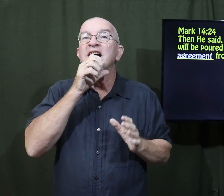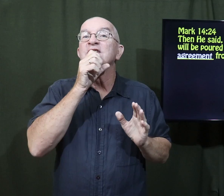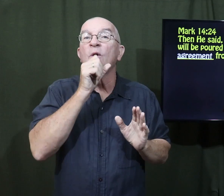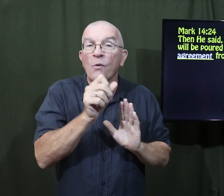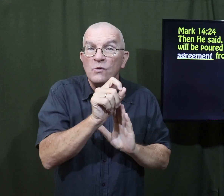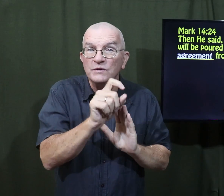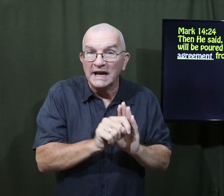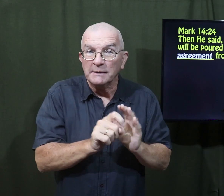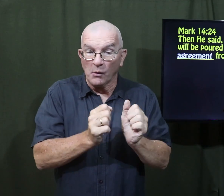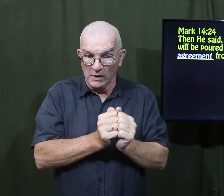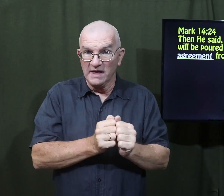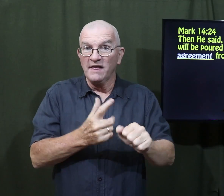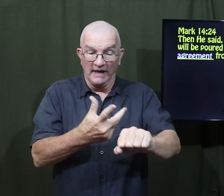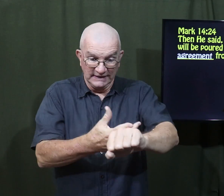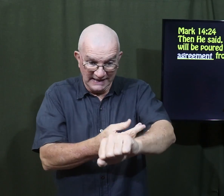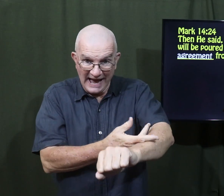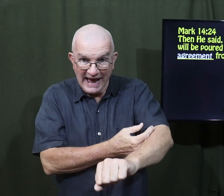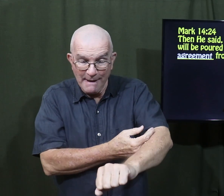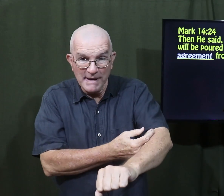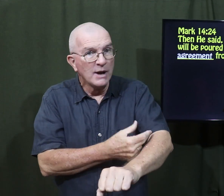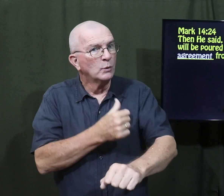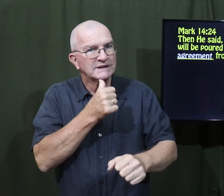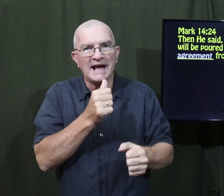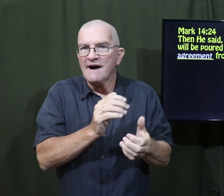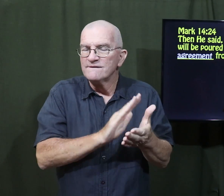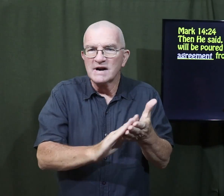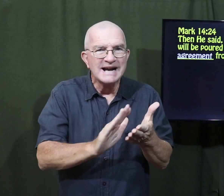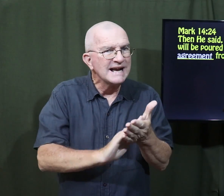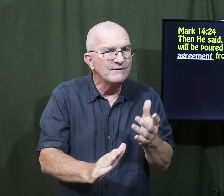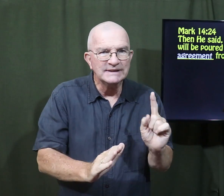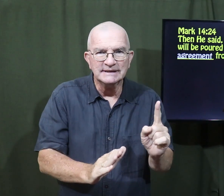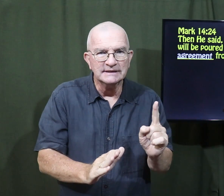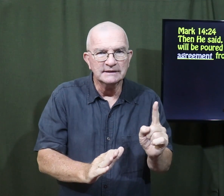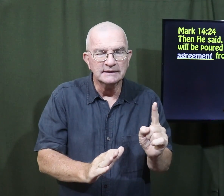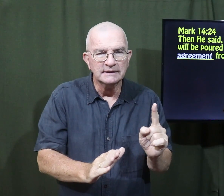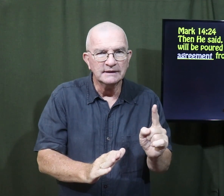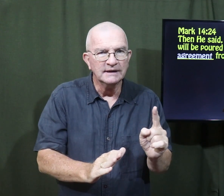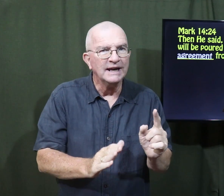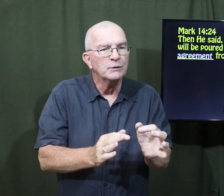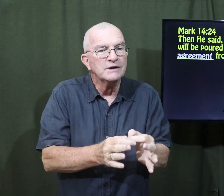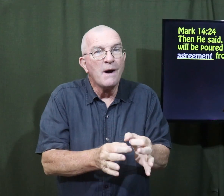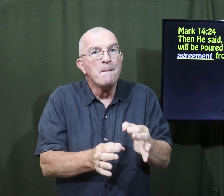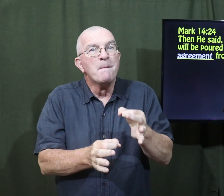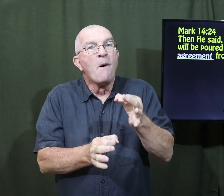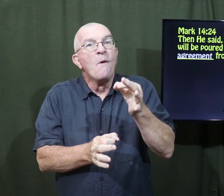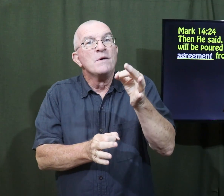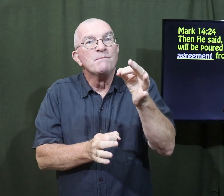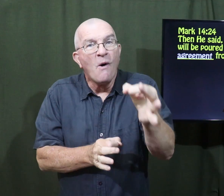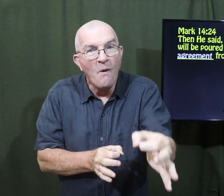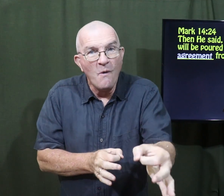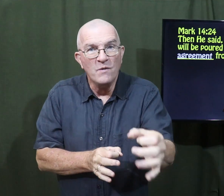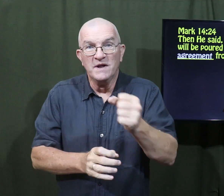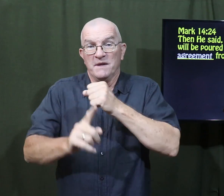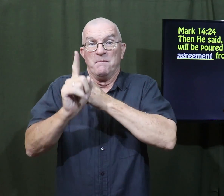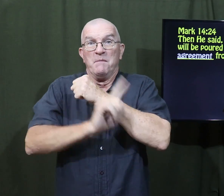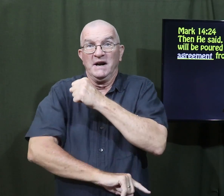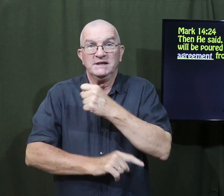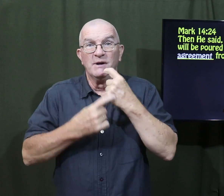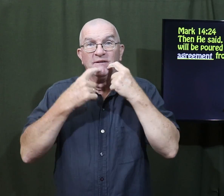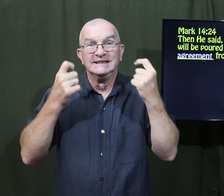In the Old Testament, the Lamb, the sins were not forgiving. It was postponed. The punishment